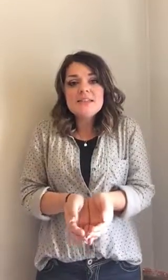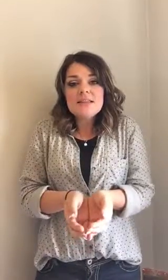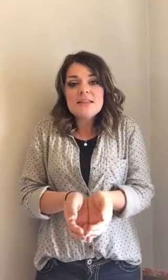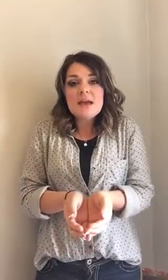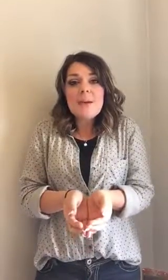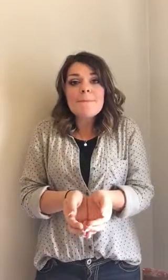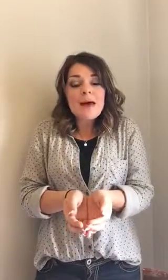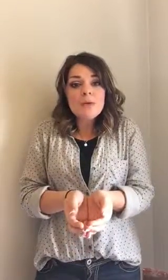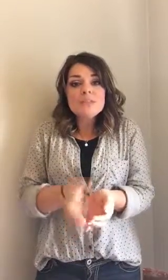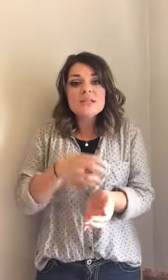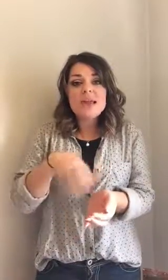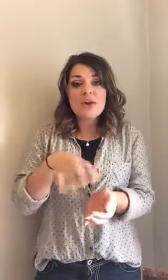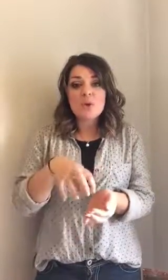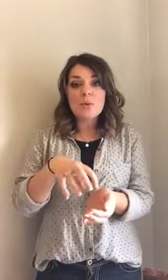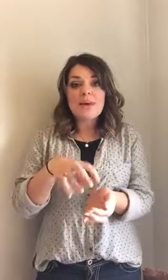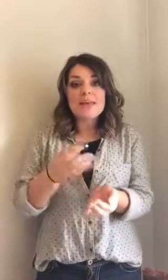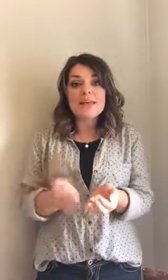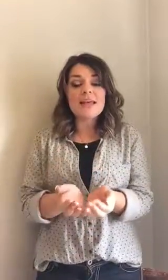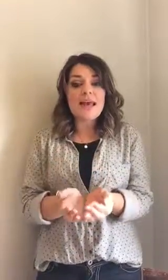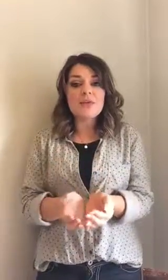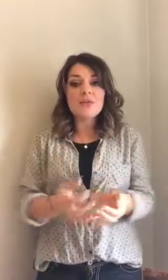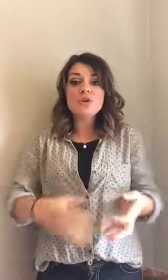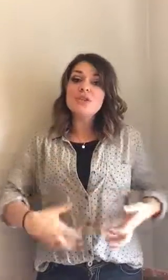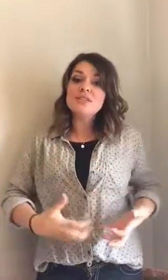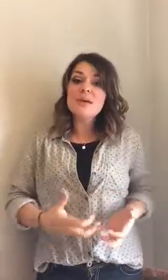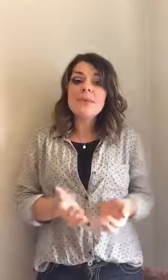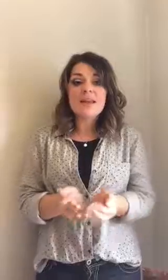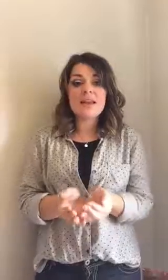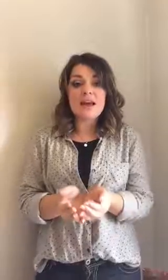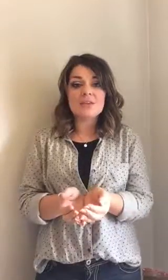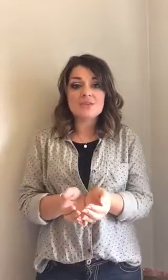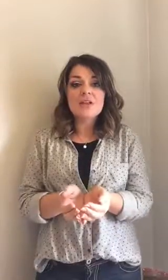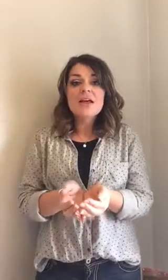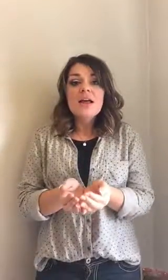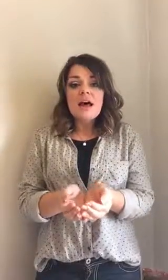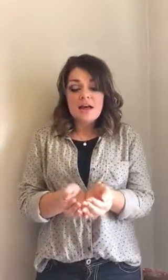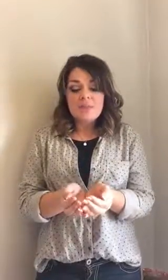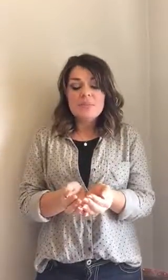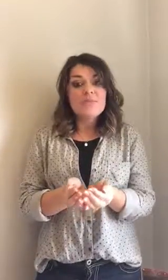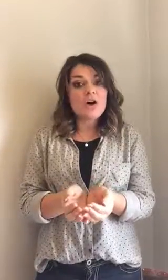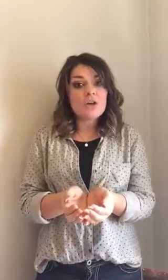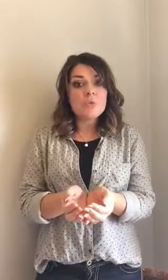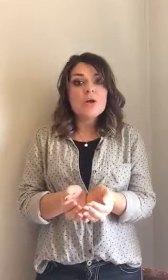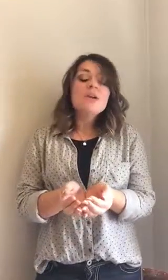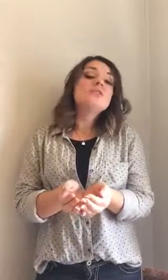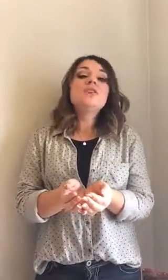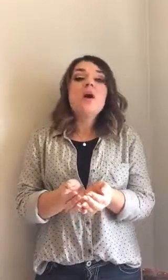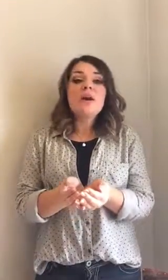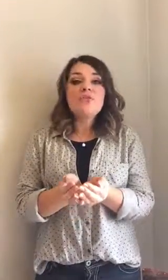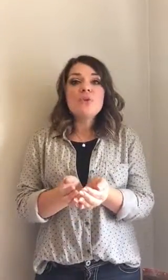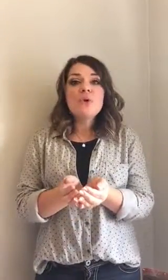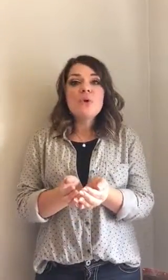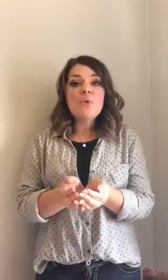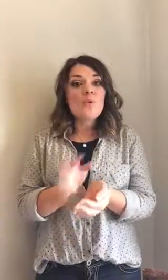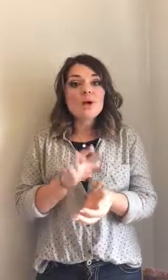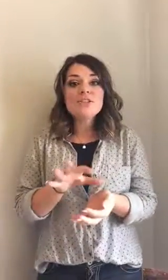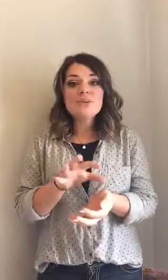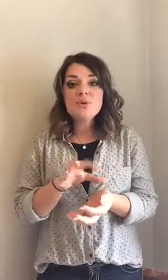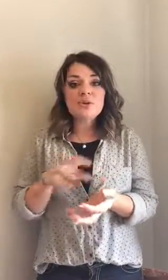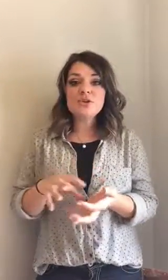the amount that your body can handle, your stomach can handle the volume. So if you want to measure